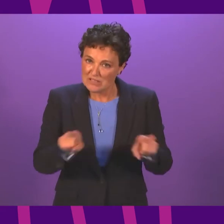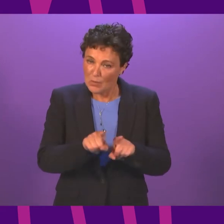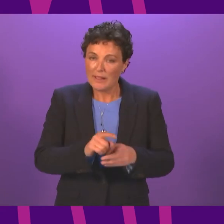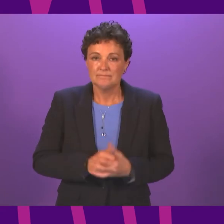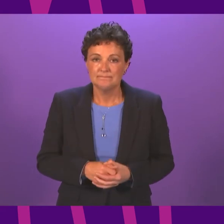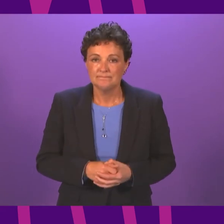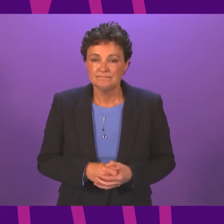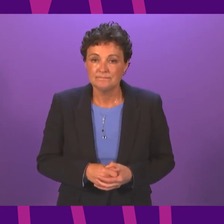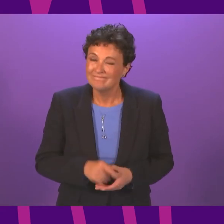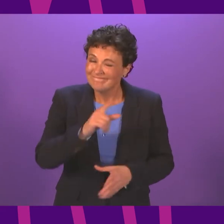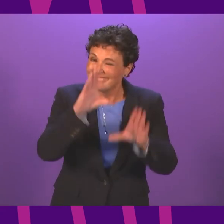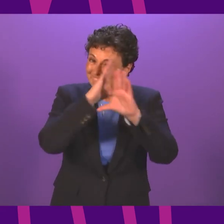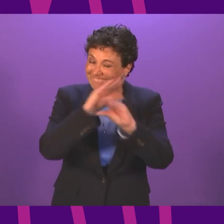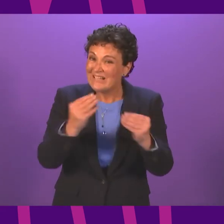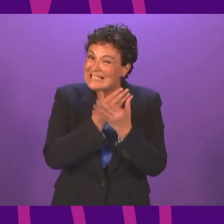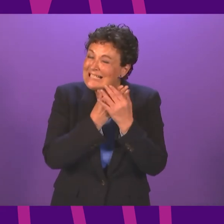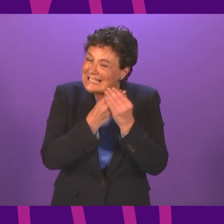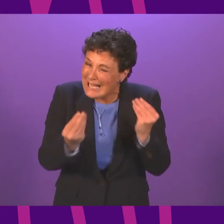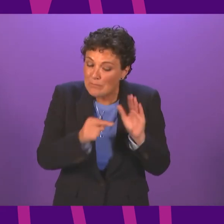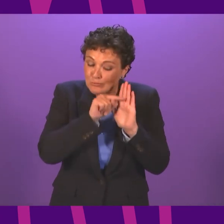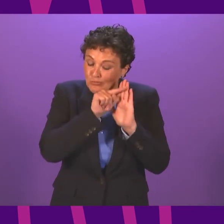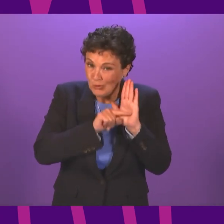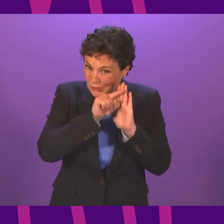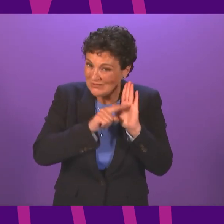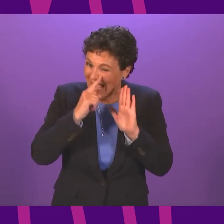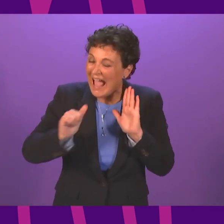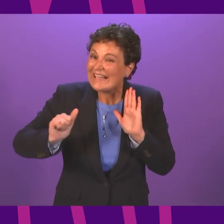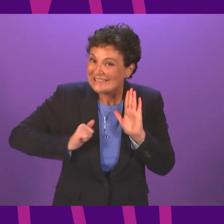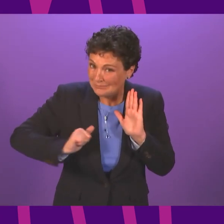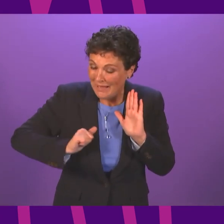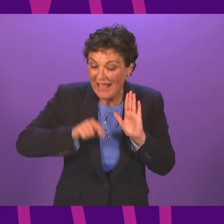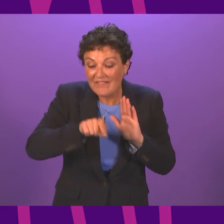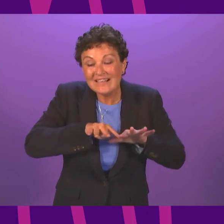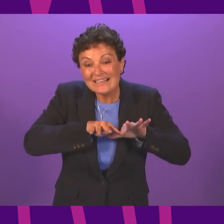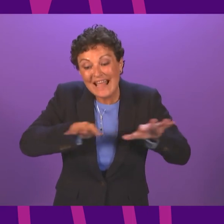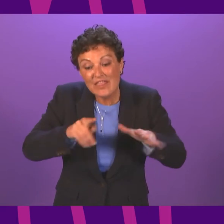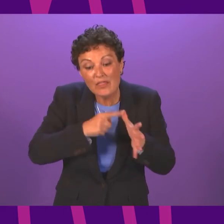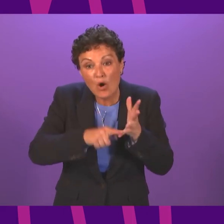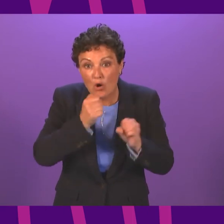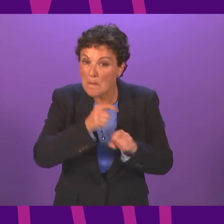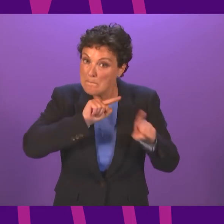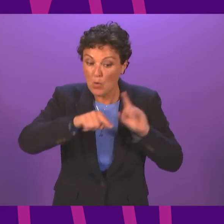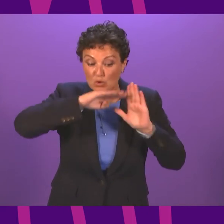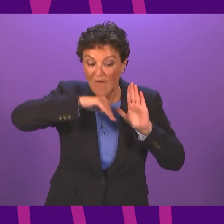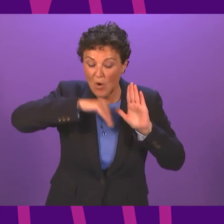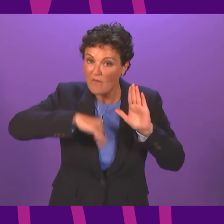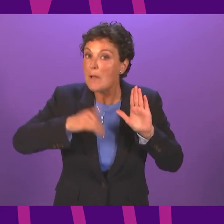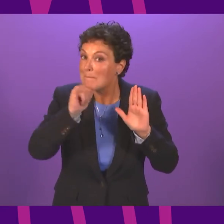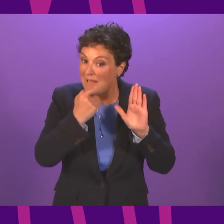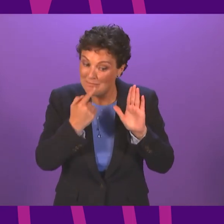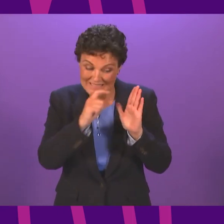is likely that some targeted restrictions will be needed after 9th August, as new variants continue to pose the biggest threat to our progress.